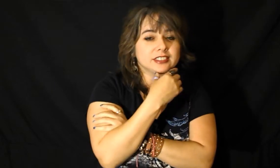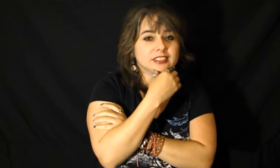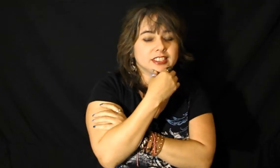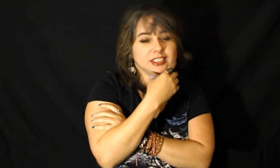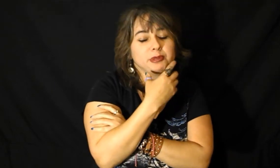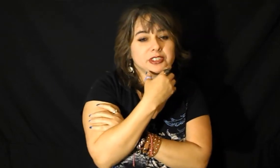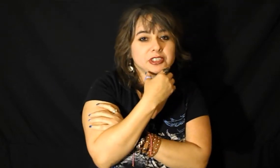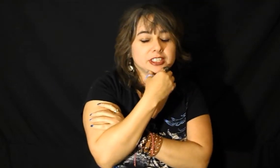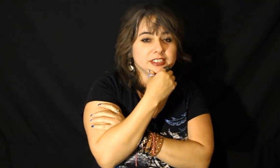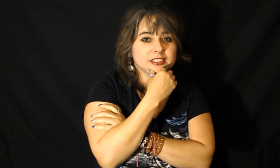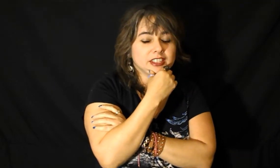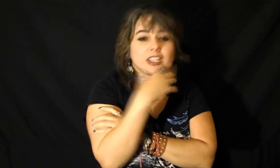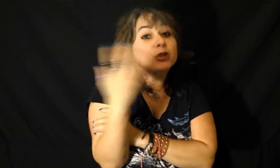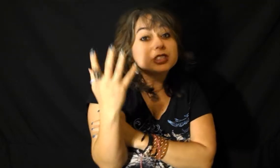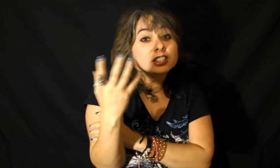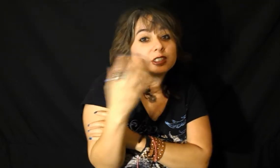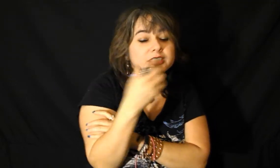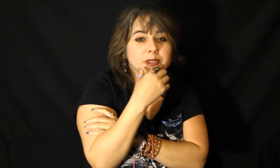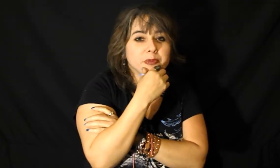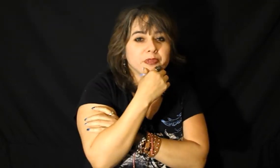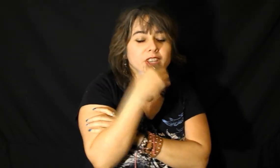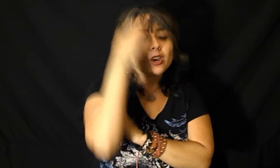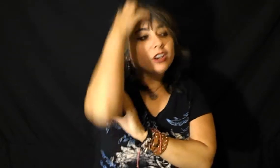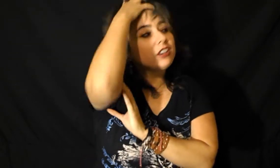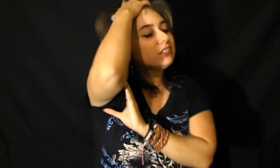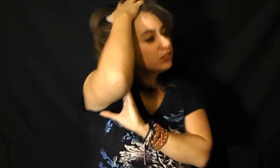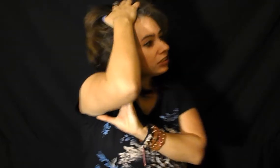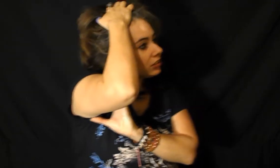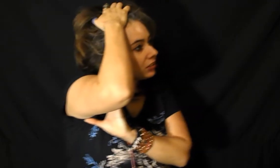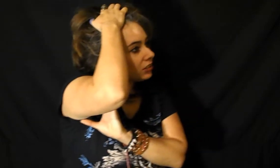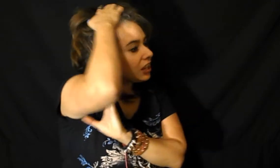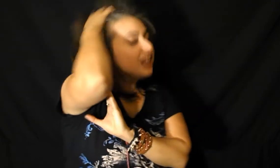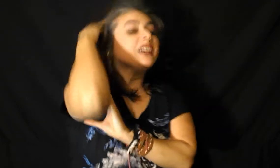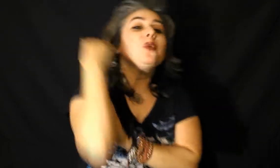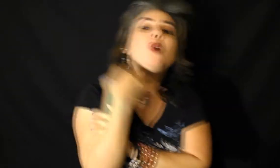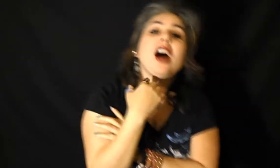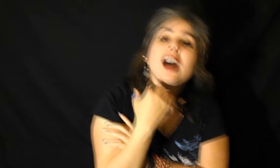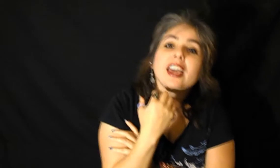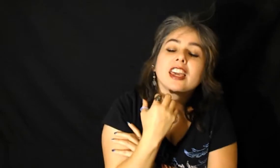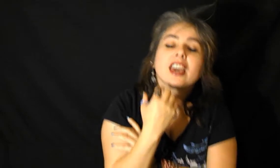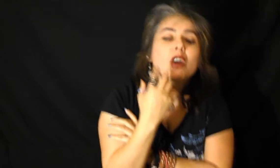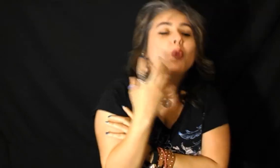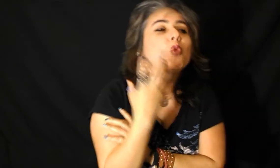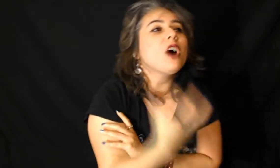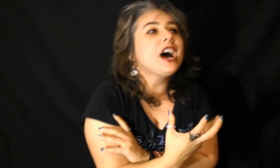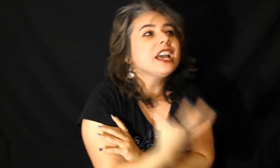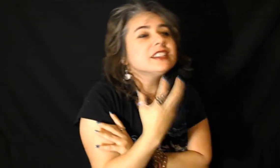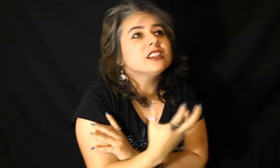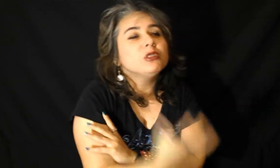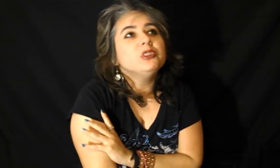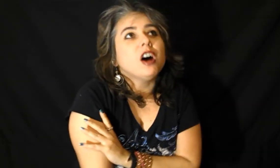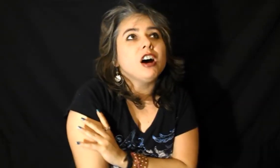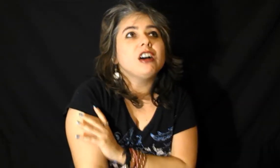he's gonna be doing this and no one's gonna know him like why why so long